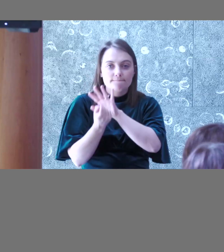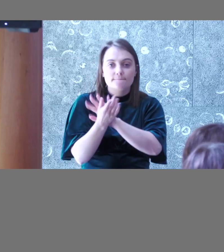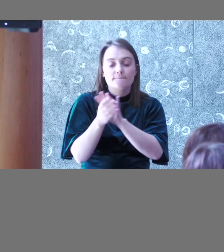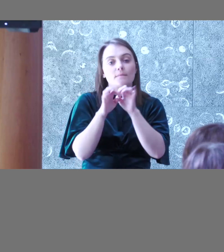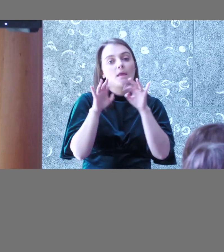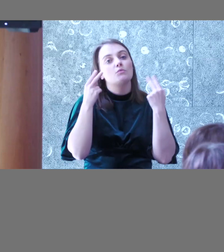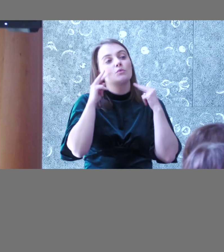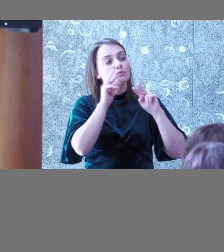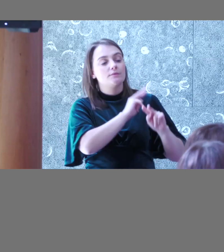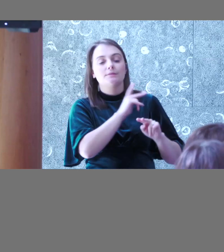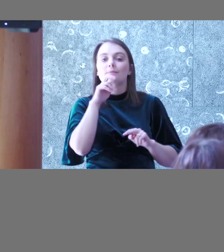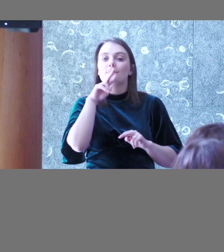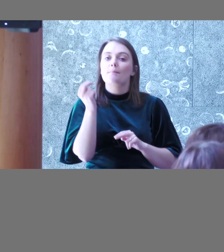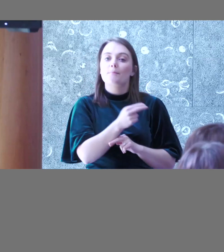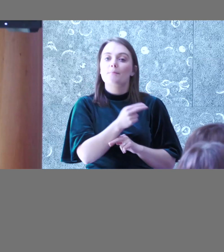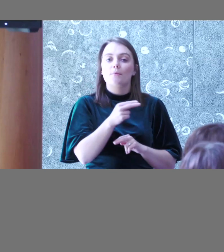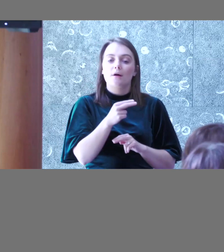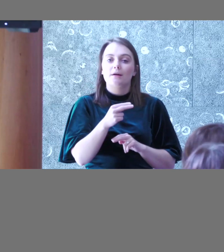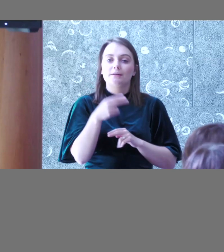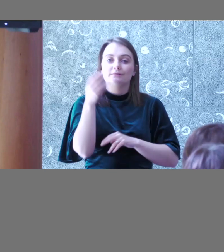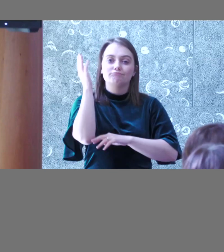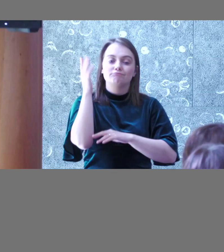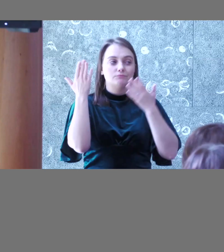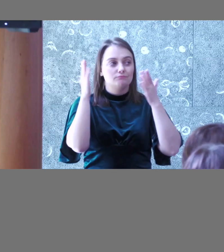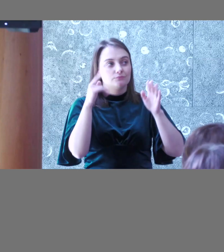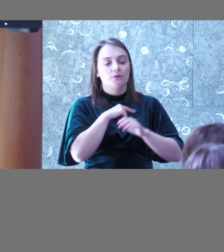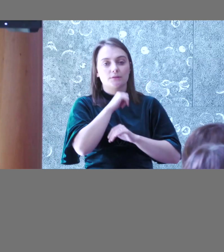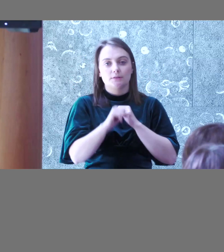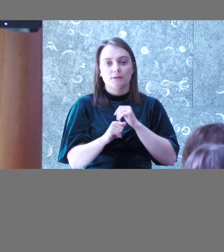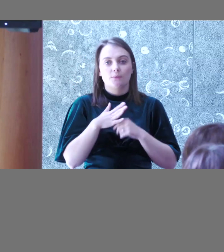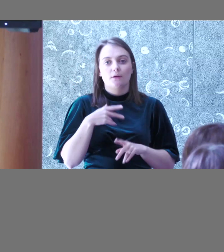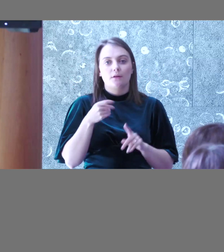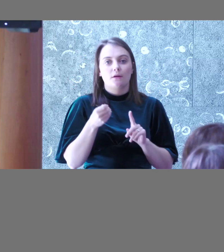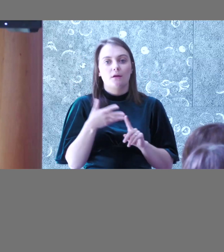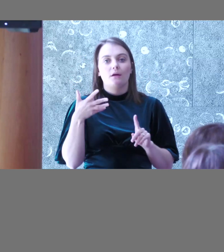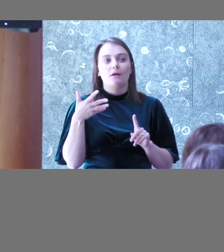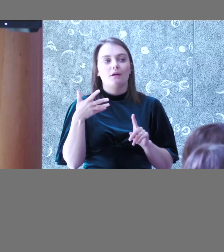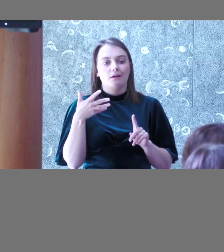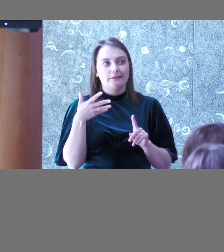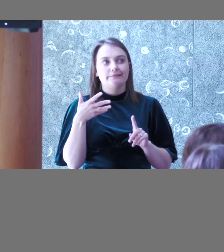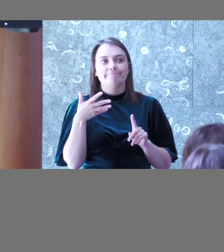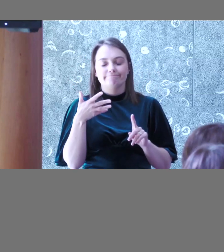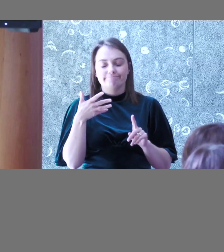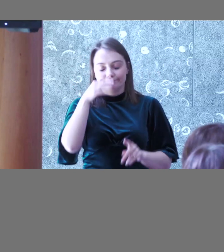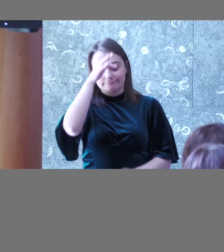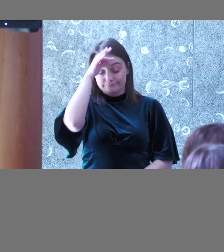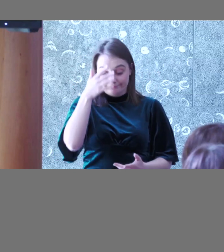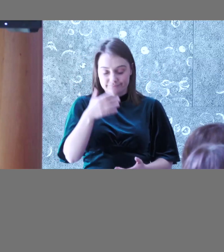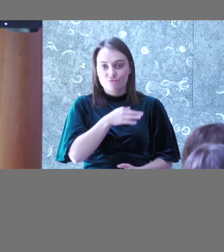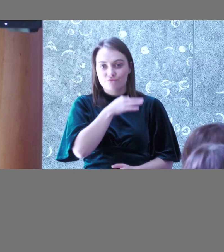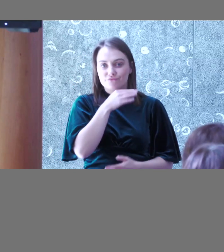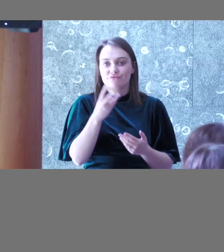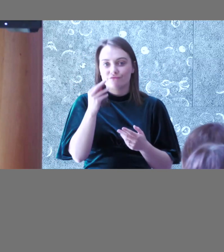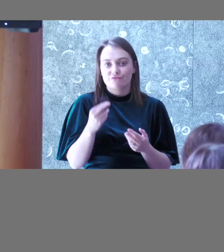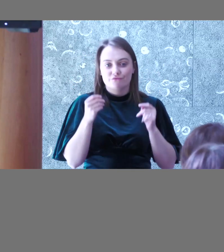demo today, all of a sudden, there's a click. There's a kind of a, yeah, this is why we should do it.